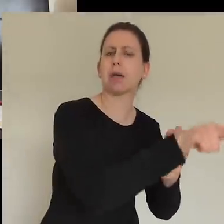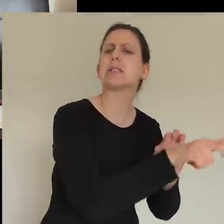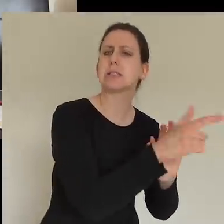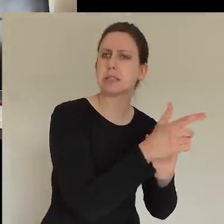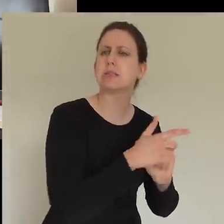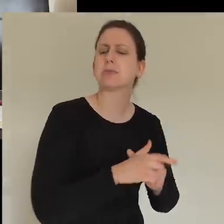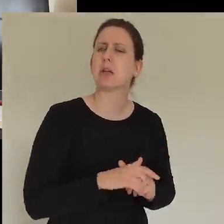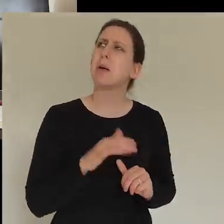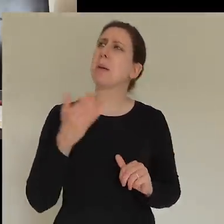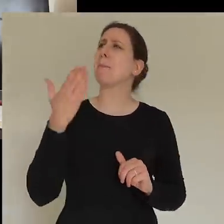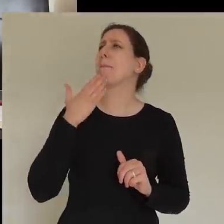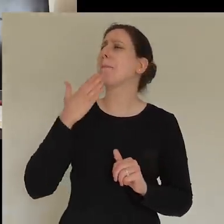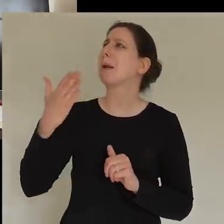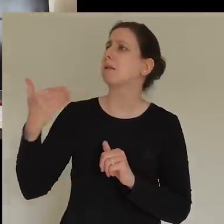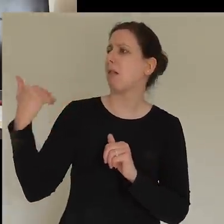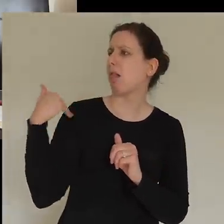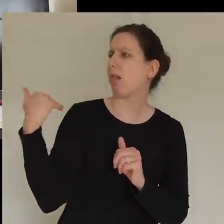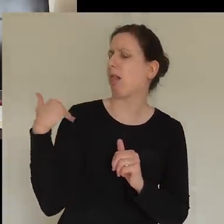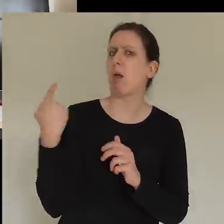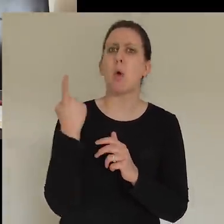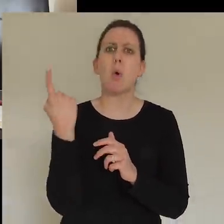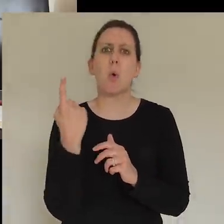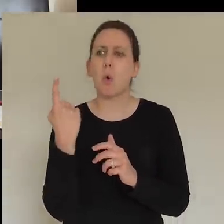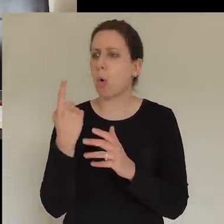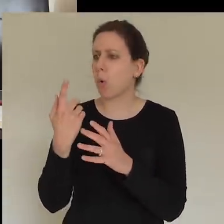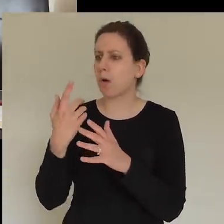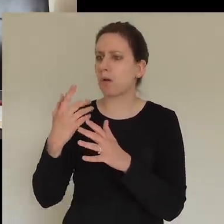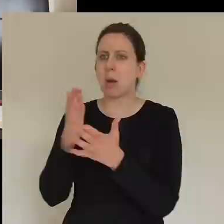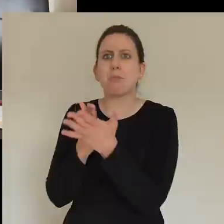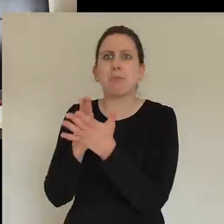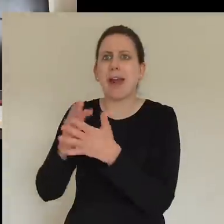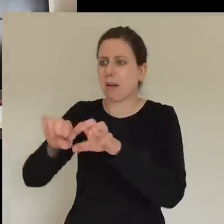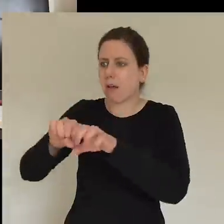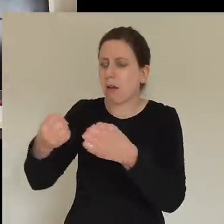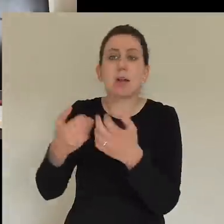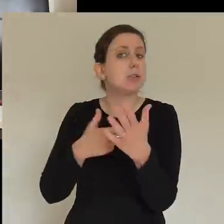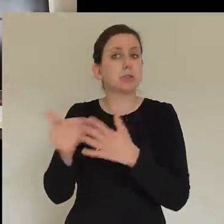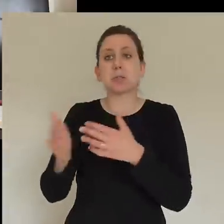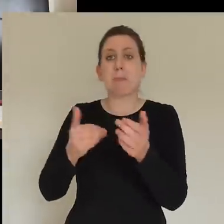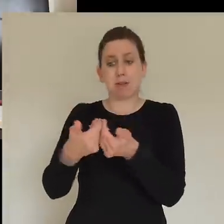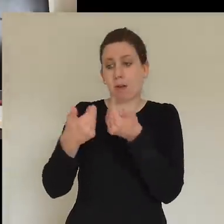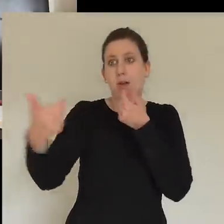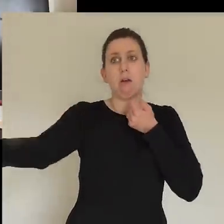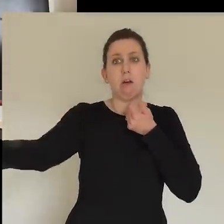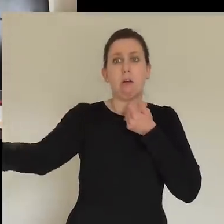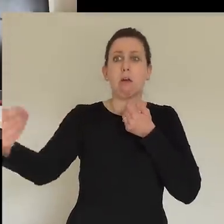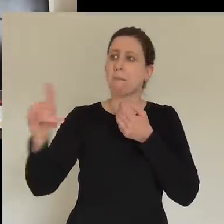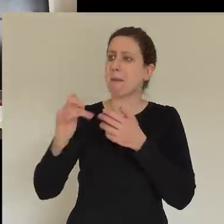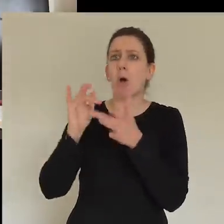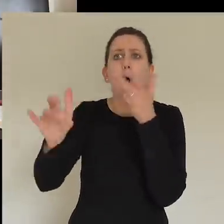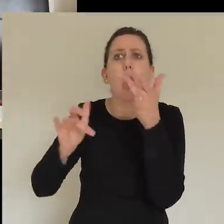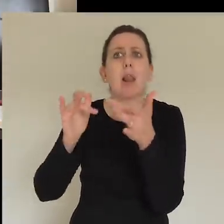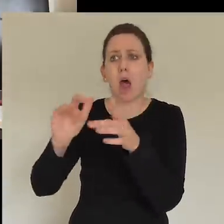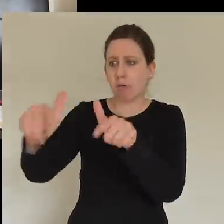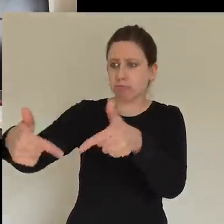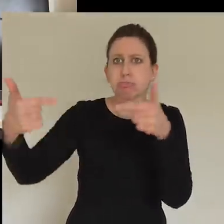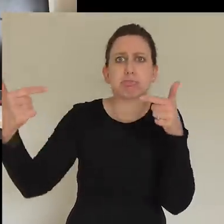I need to break bread with, even if we do it in separate homes, Lord, that you bring to mind what your plan is, what your